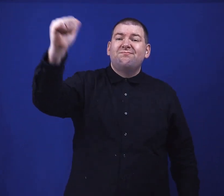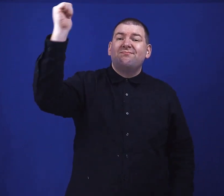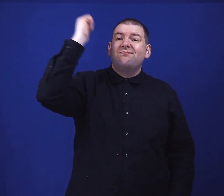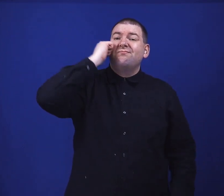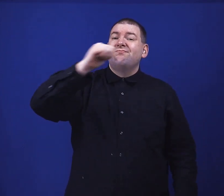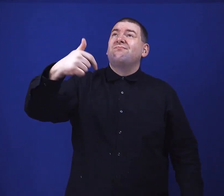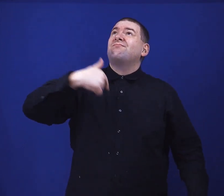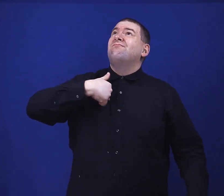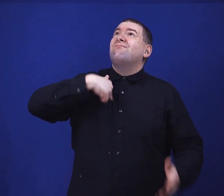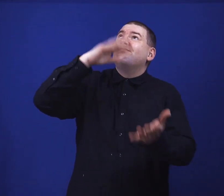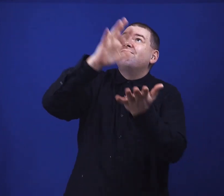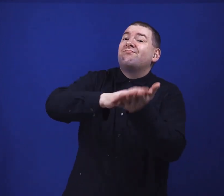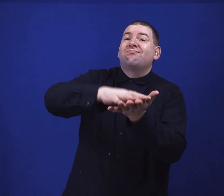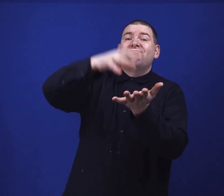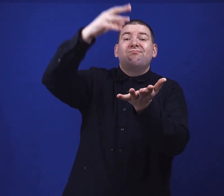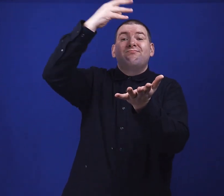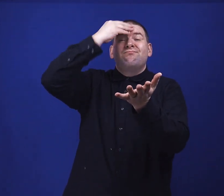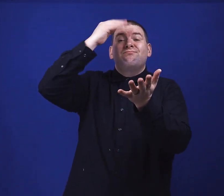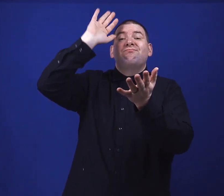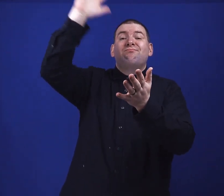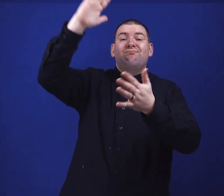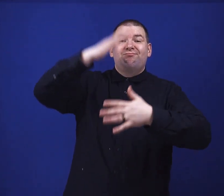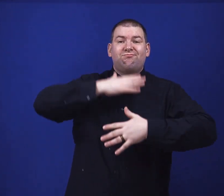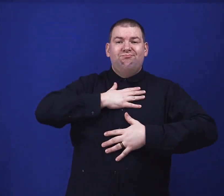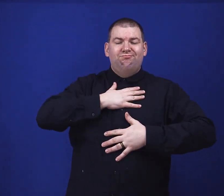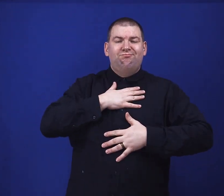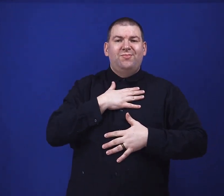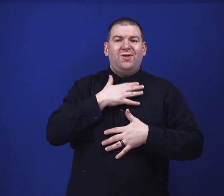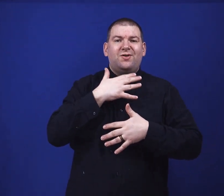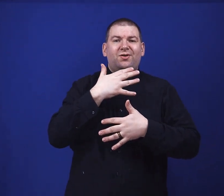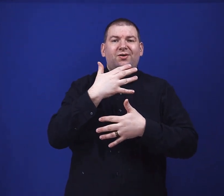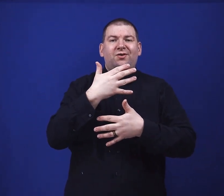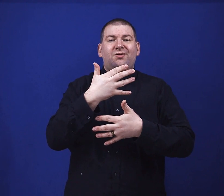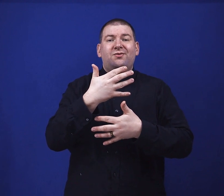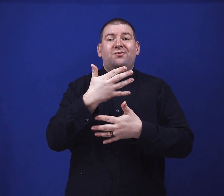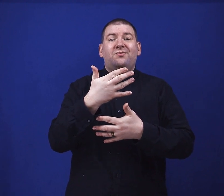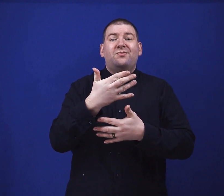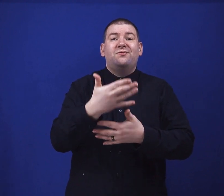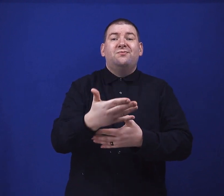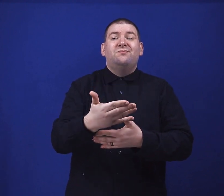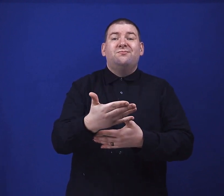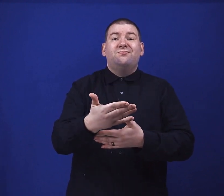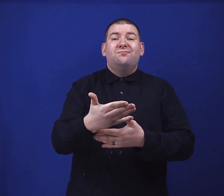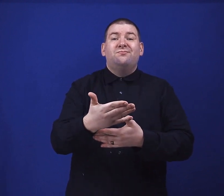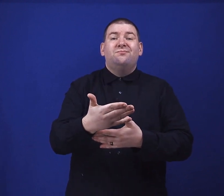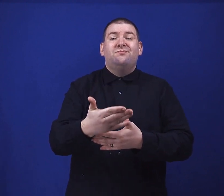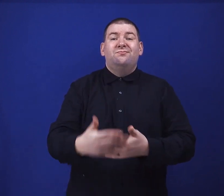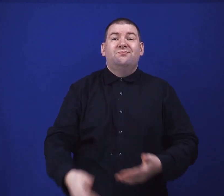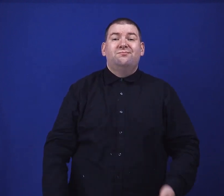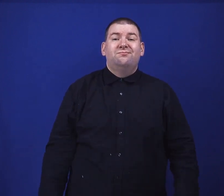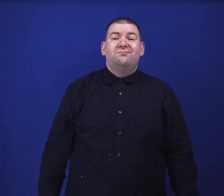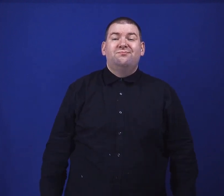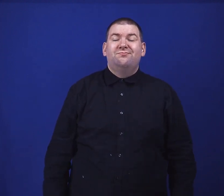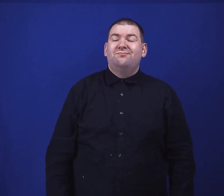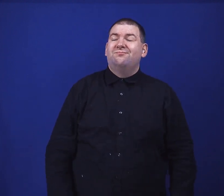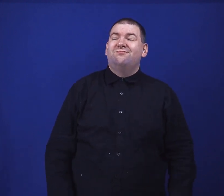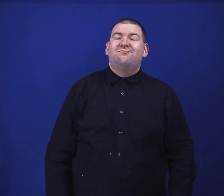Day by day I learn your will And I promise you no matter